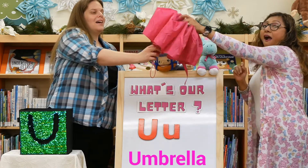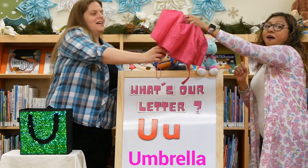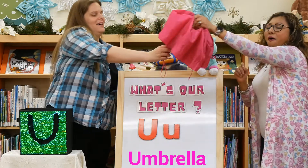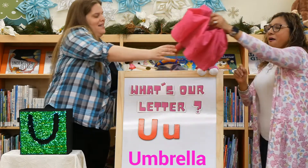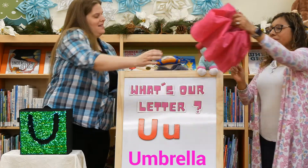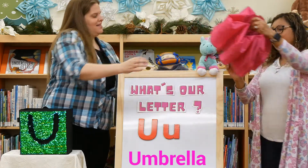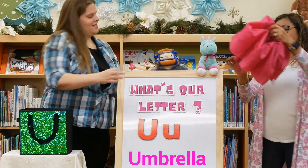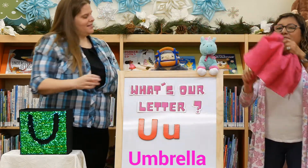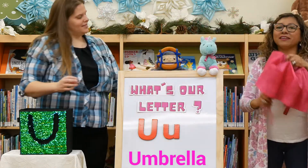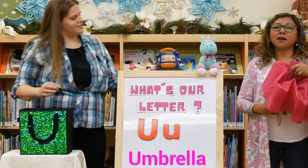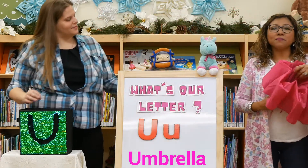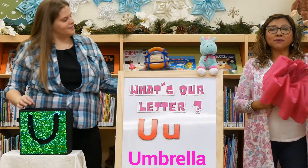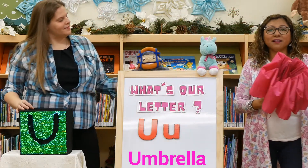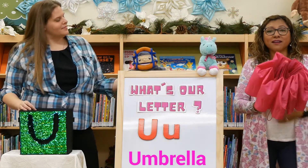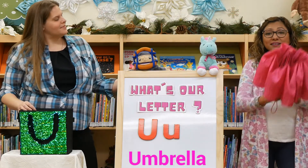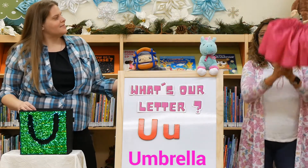Oh, Miss Carly. Umbrellas.